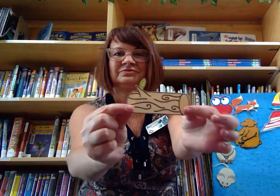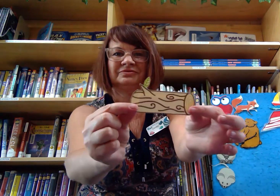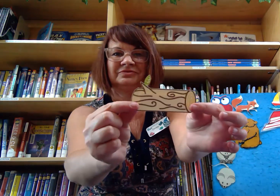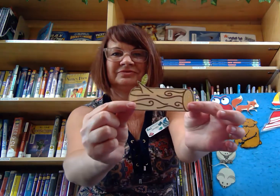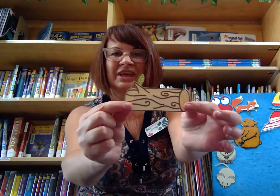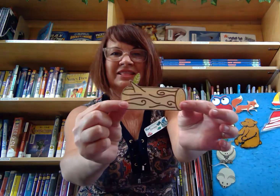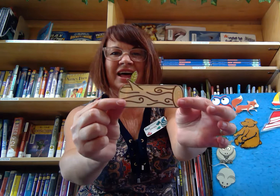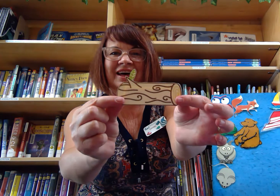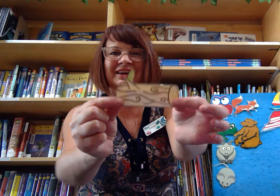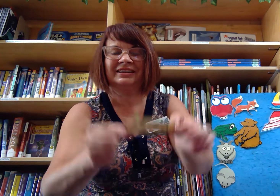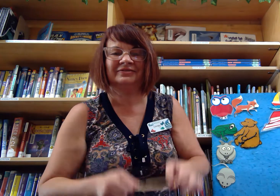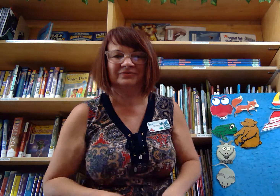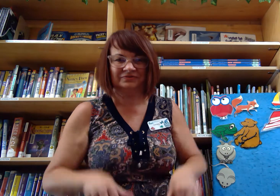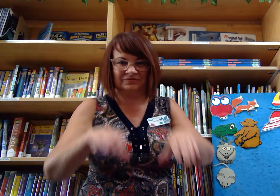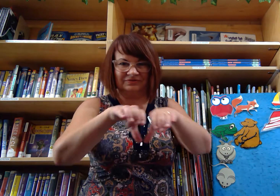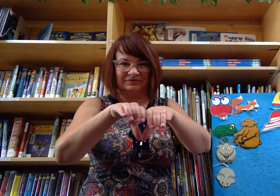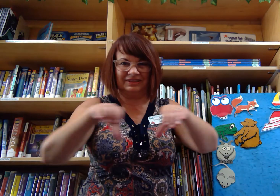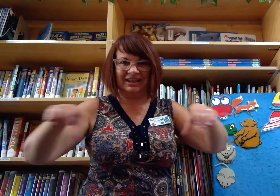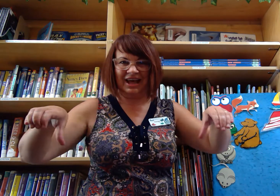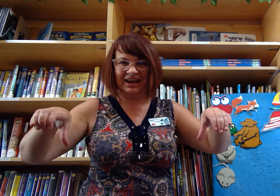A log. Log.